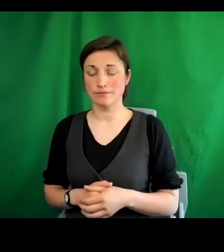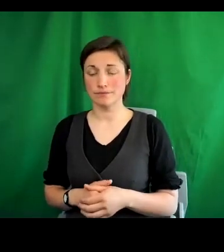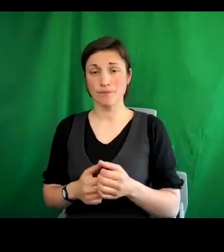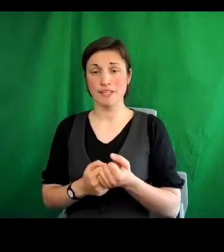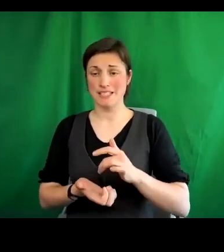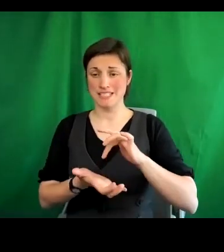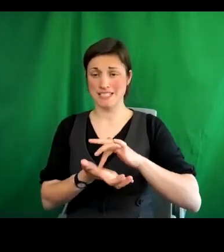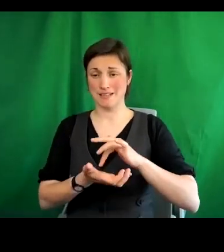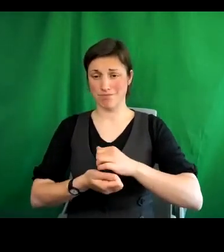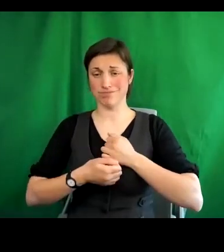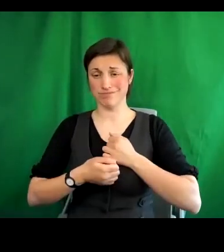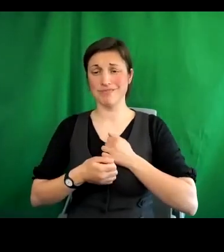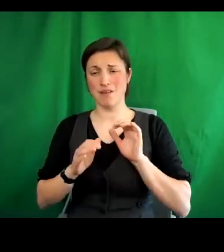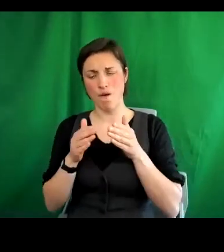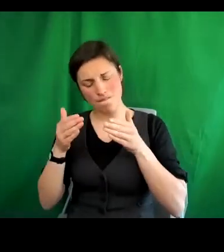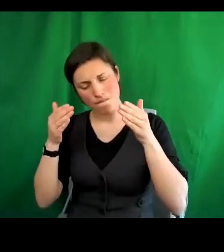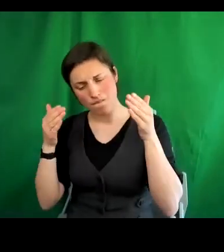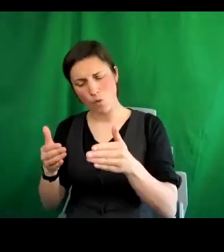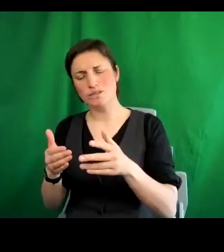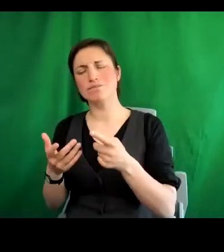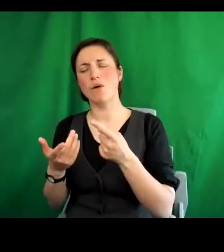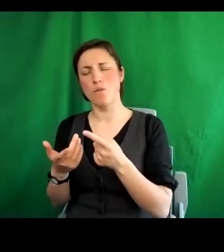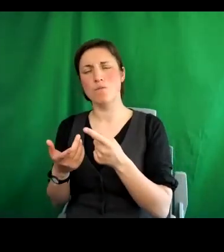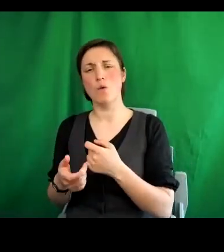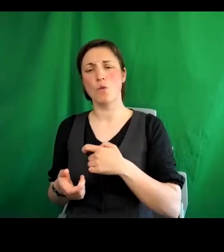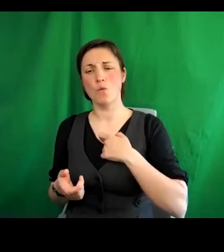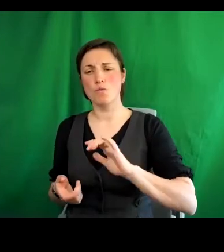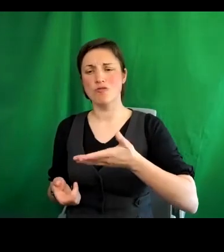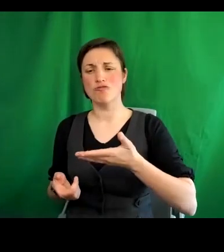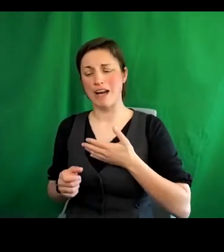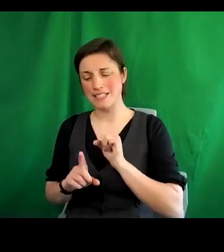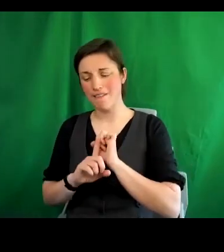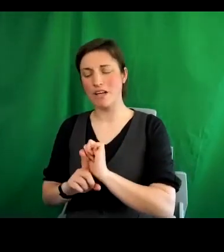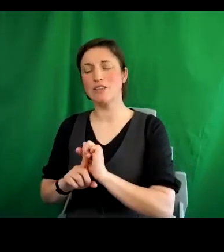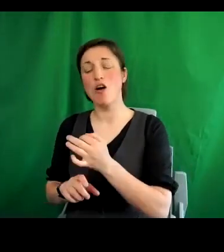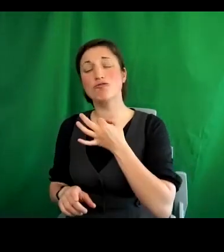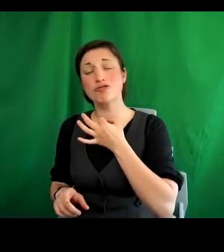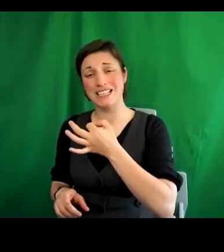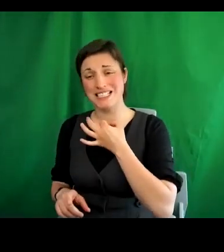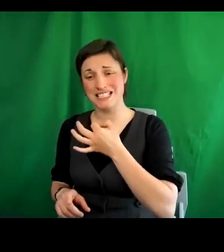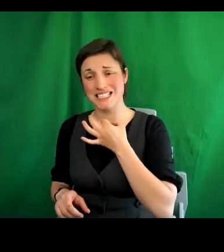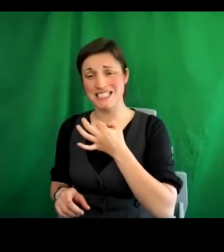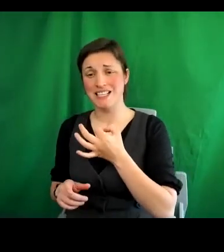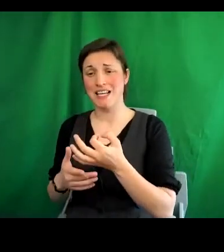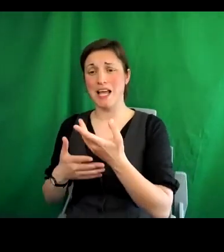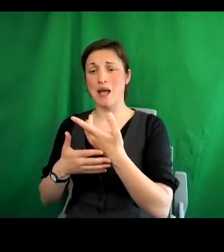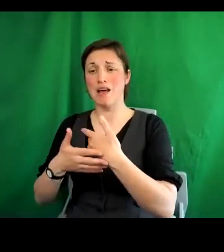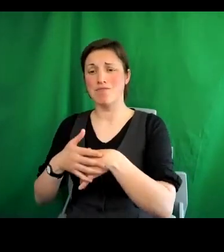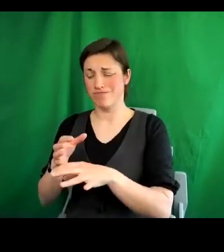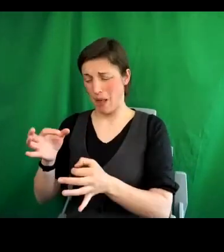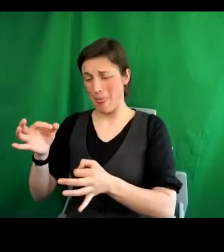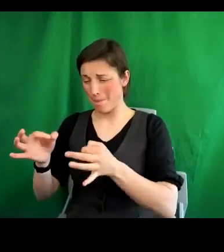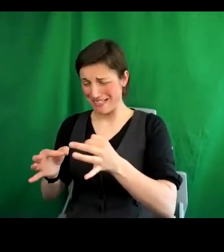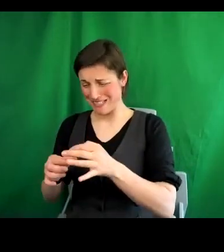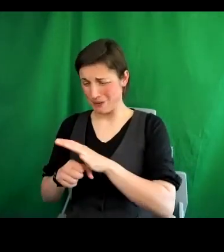in relation to human rights defenders at risk and the challenges they face from shrinking civic and political space. And York